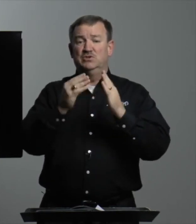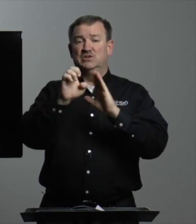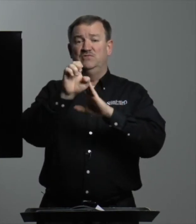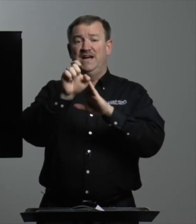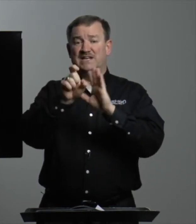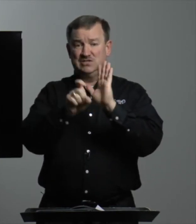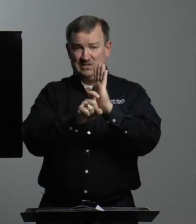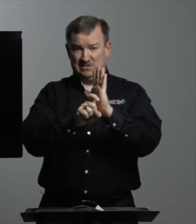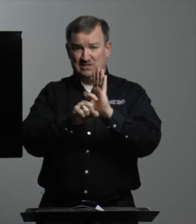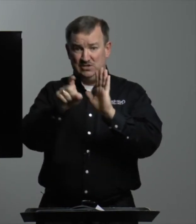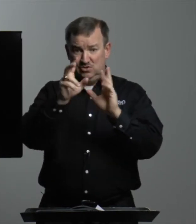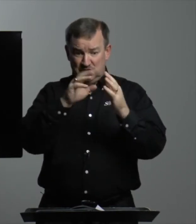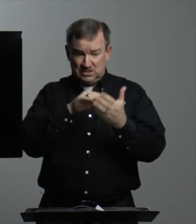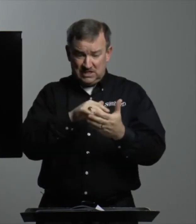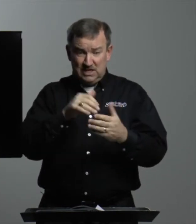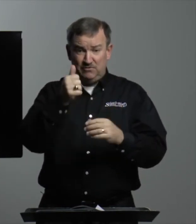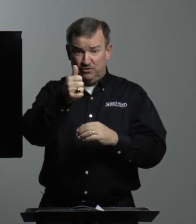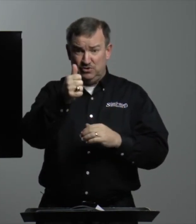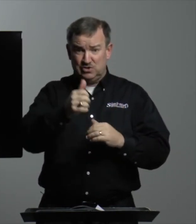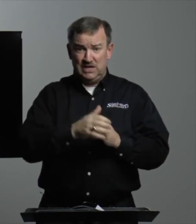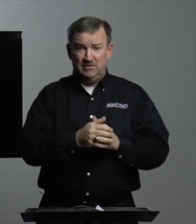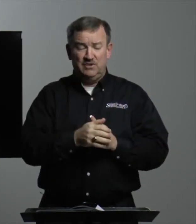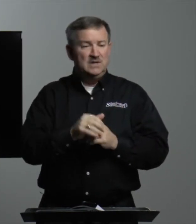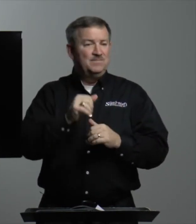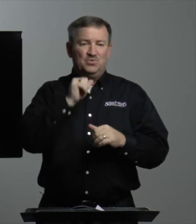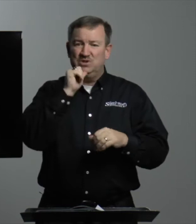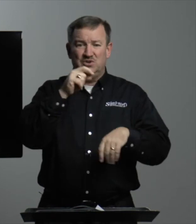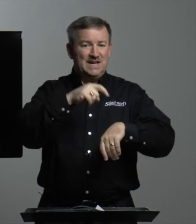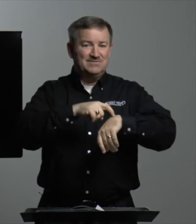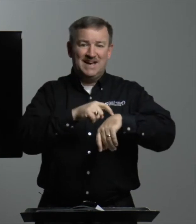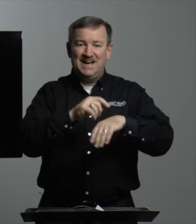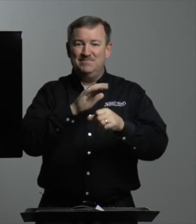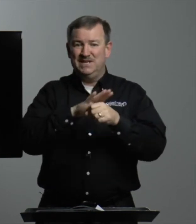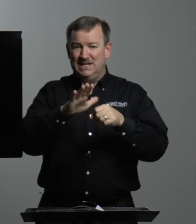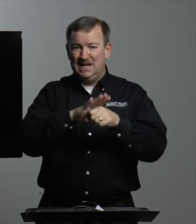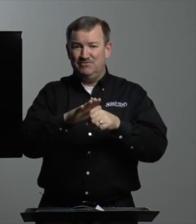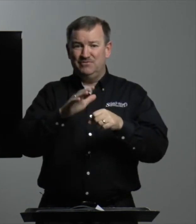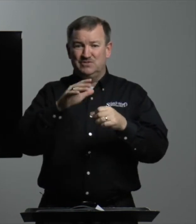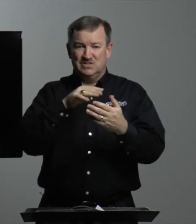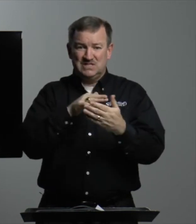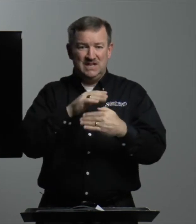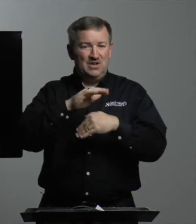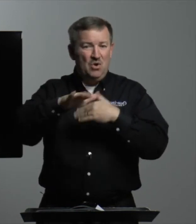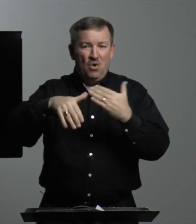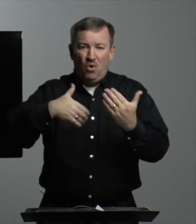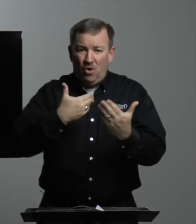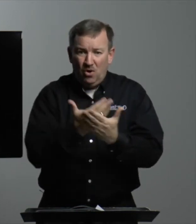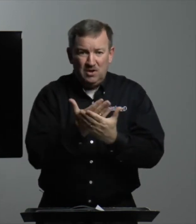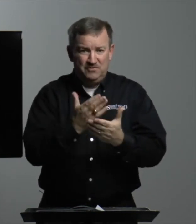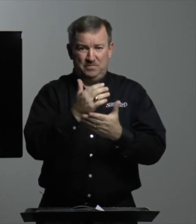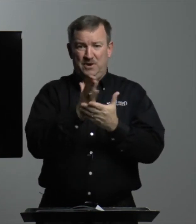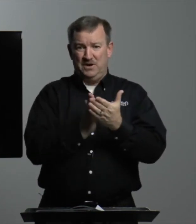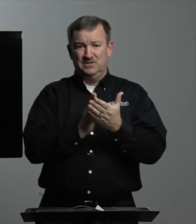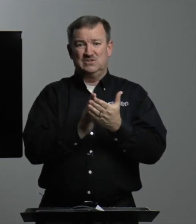book of Exodus that you can study for yourself. We don't have time enough to study all of the parts